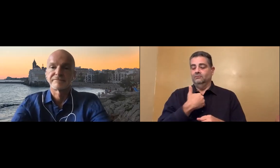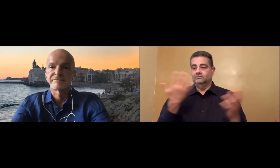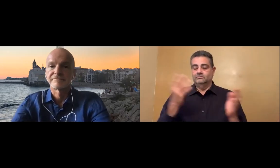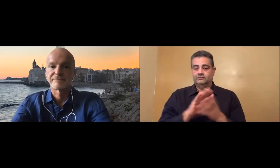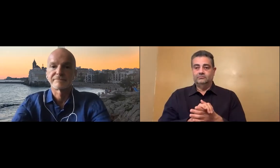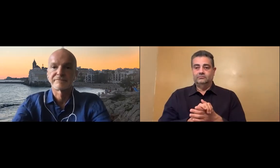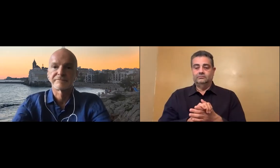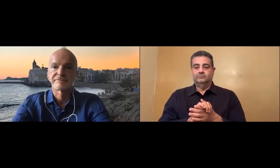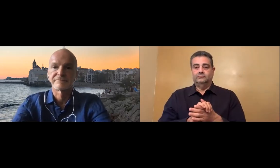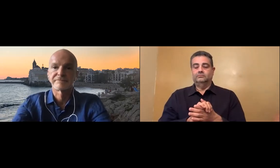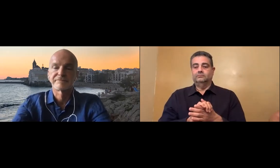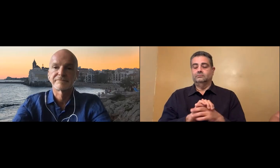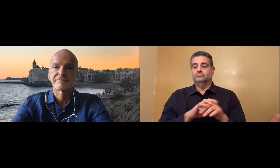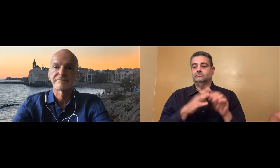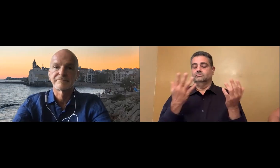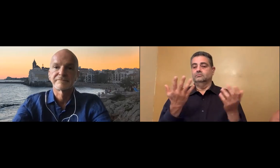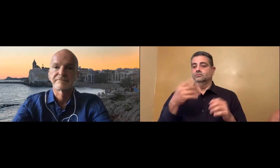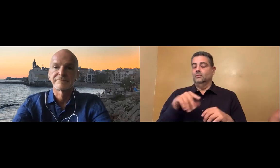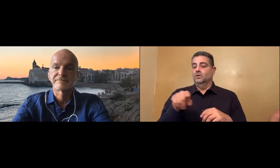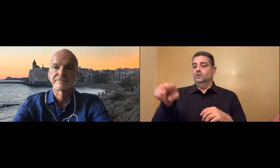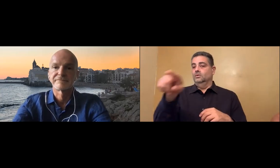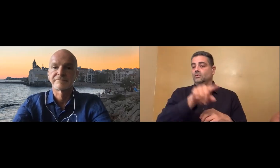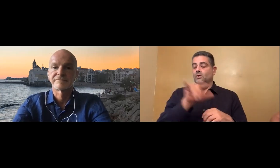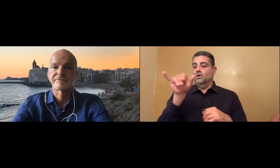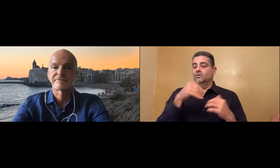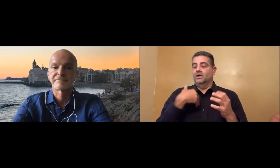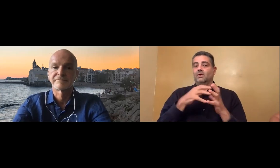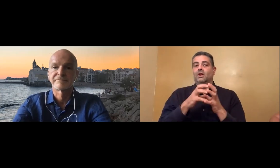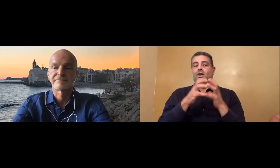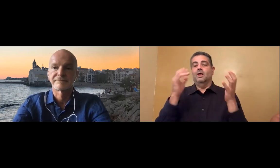to support you, to help you work through any questions you might have.